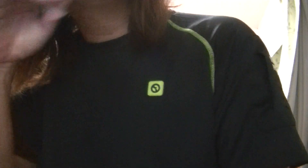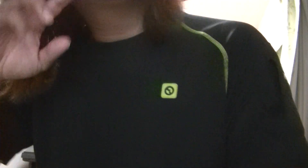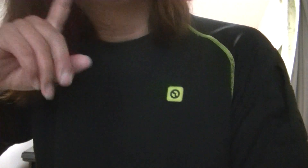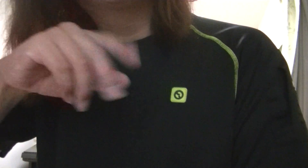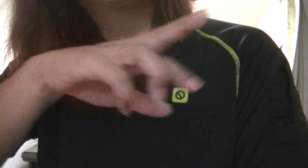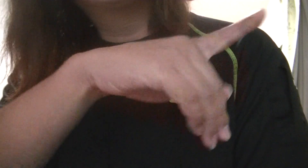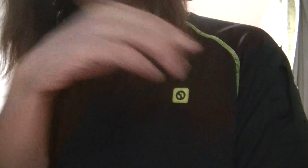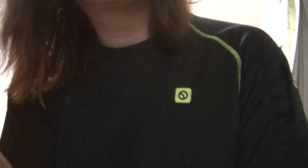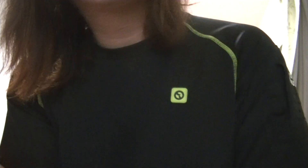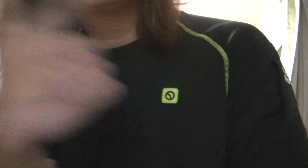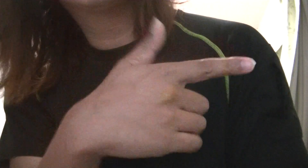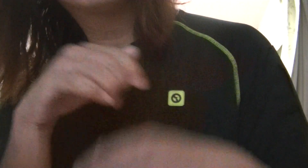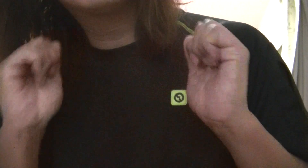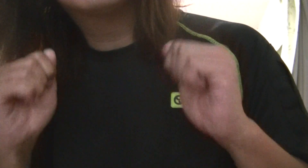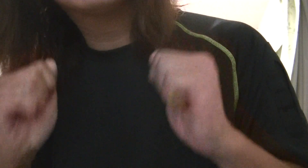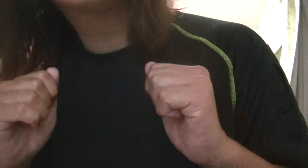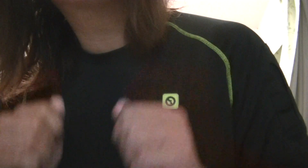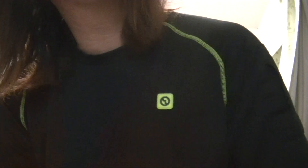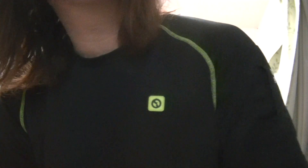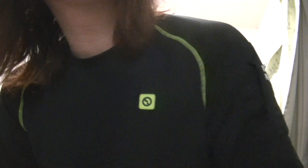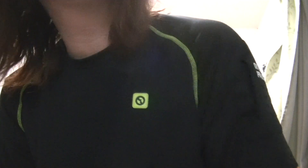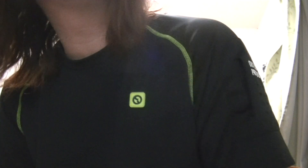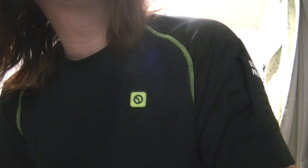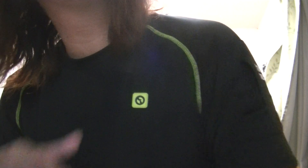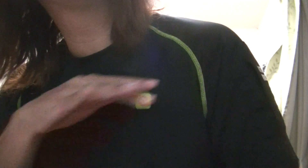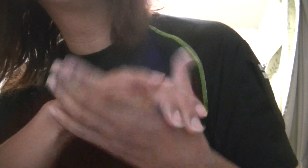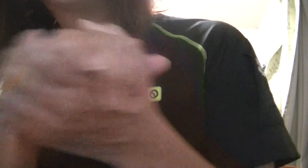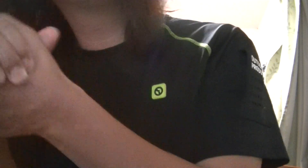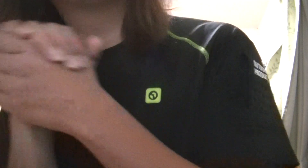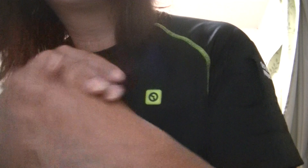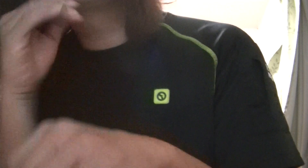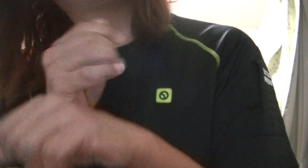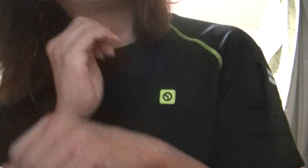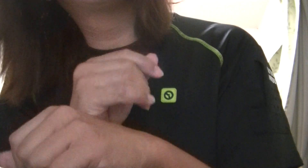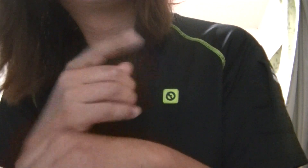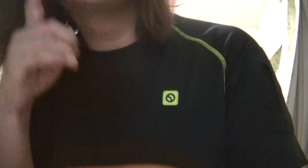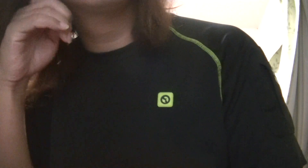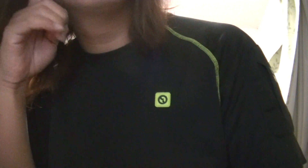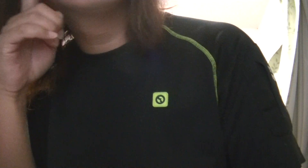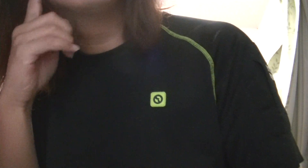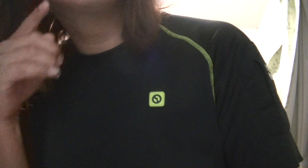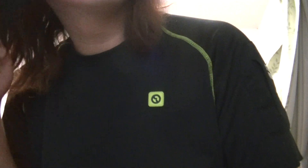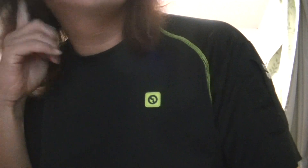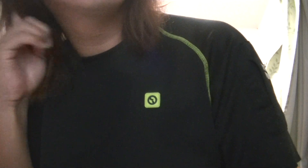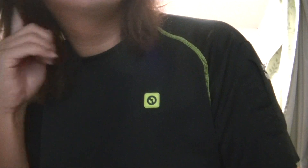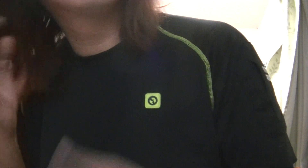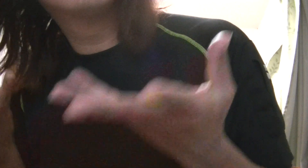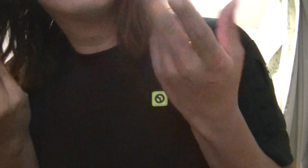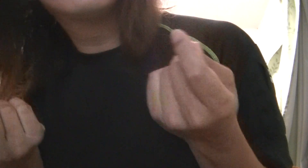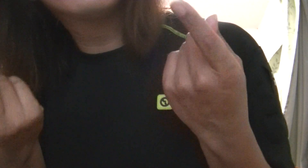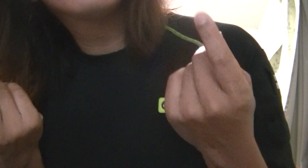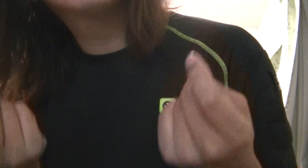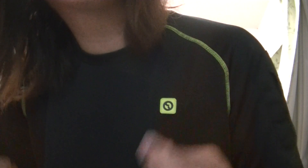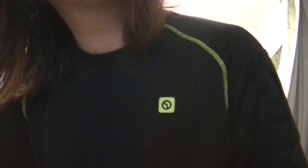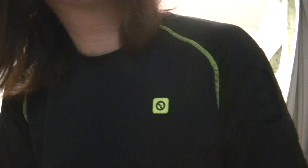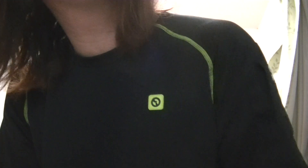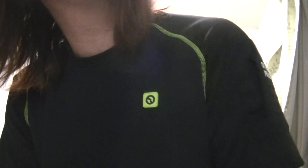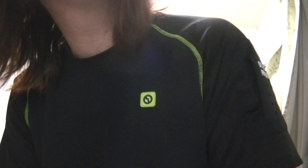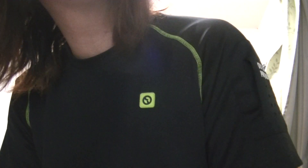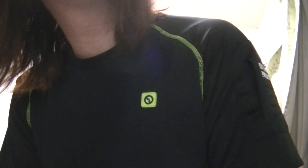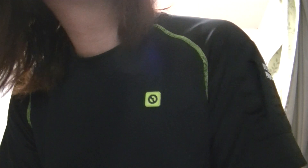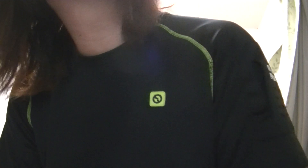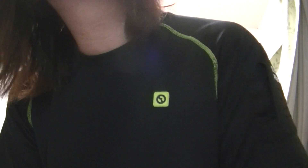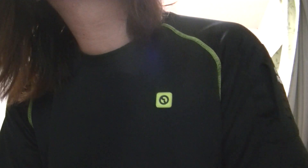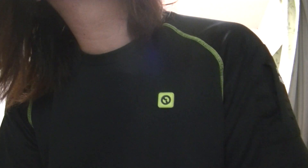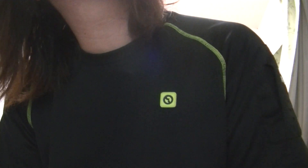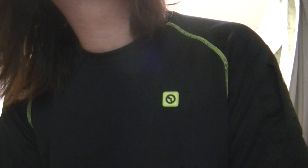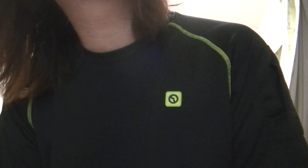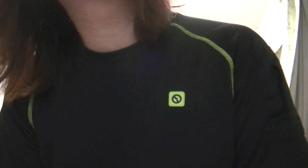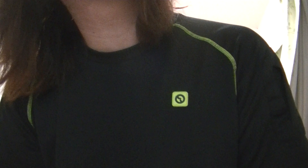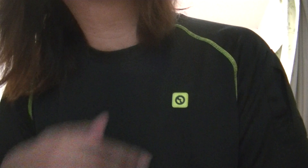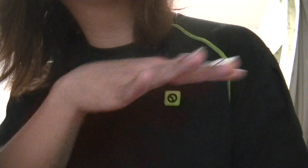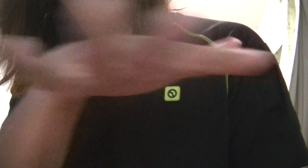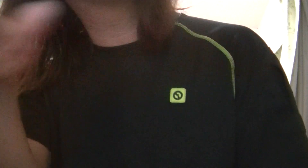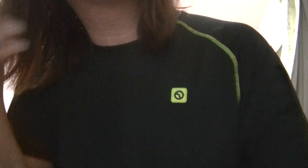the